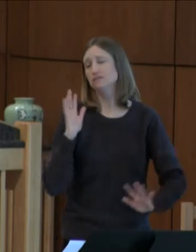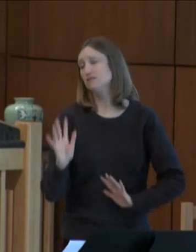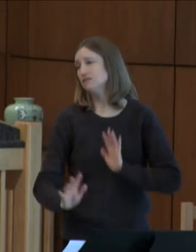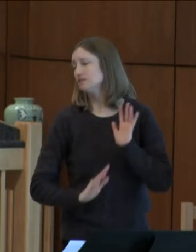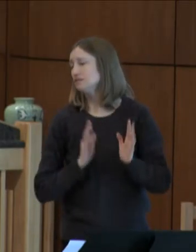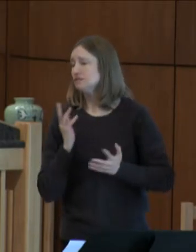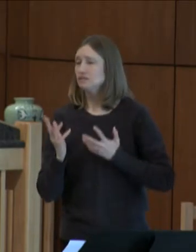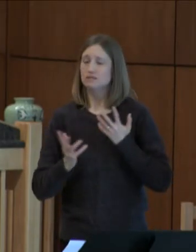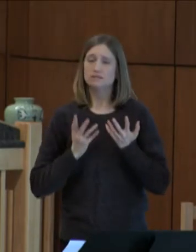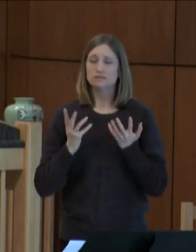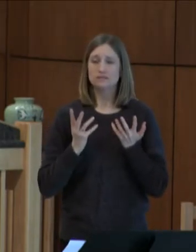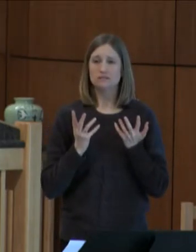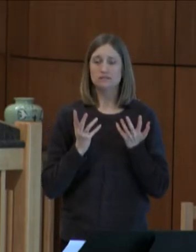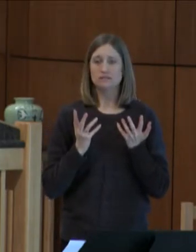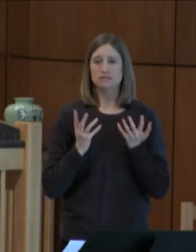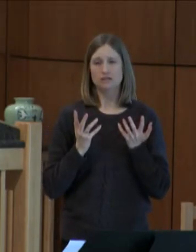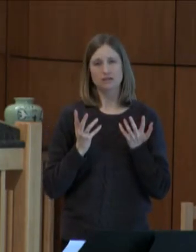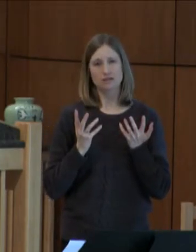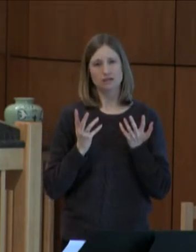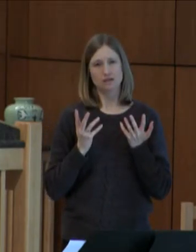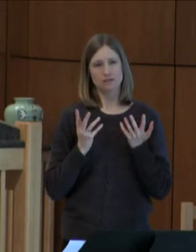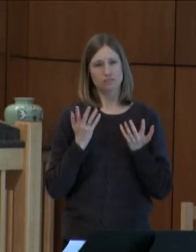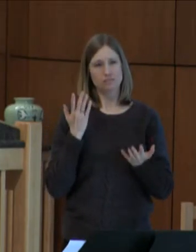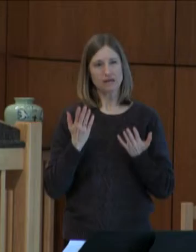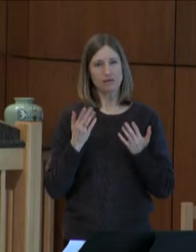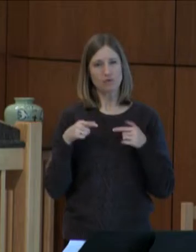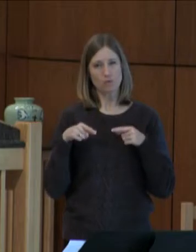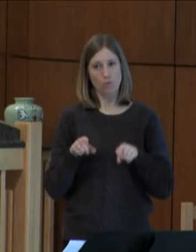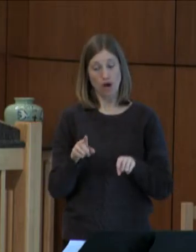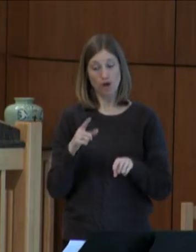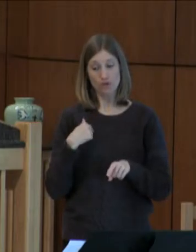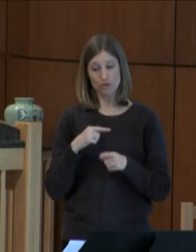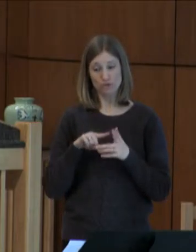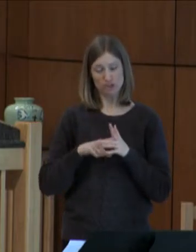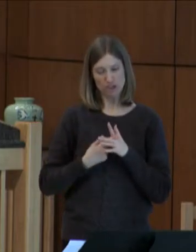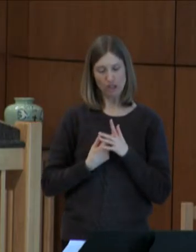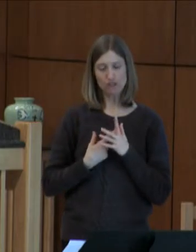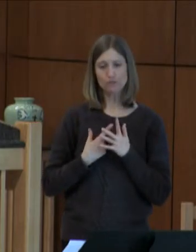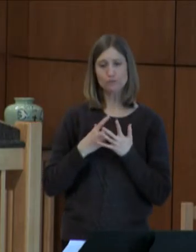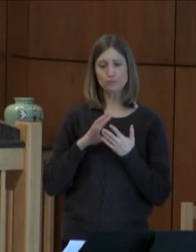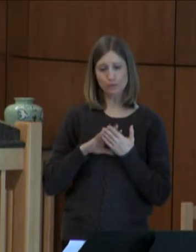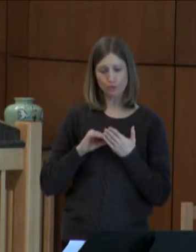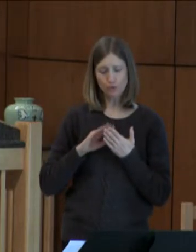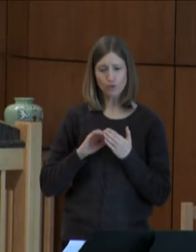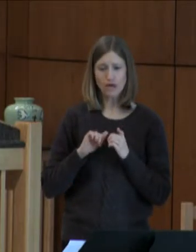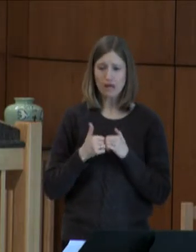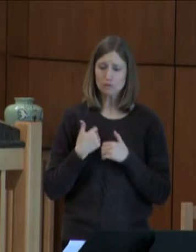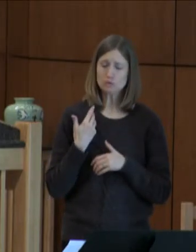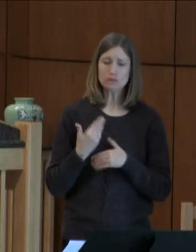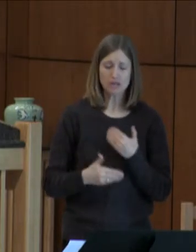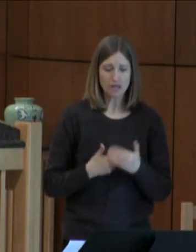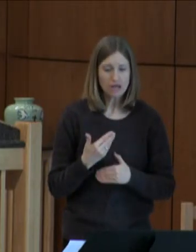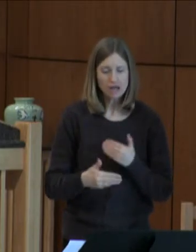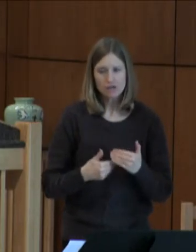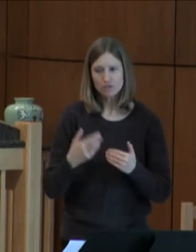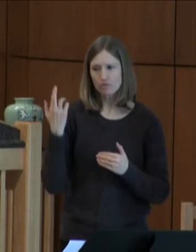this depression, what you discover is a whole new community of people around you and supporting you.